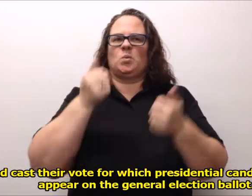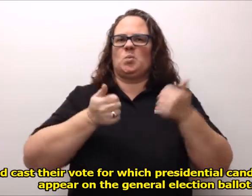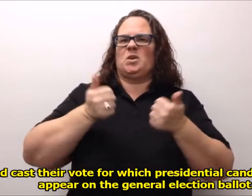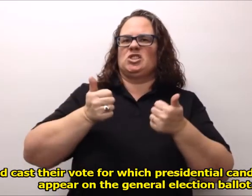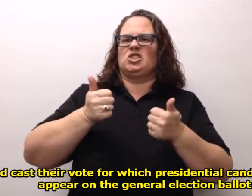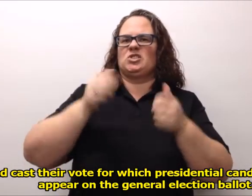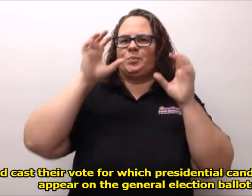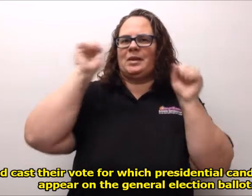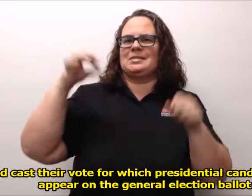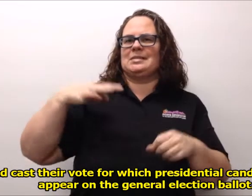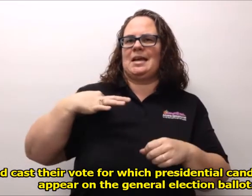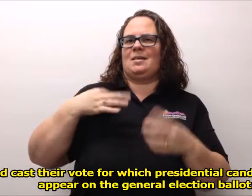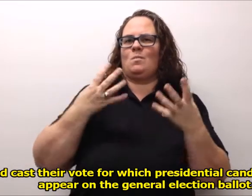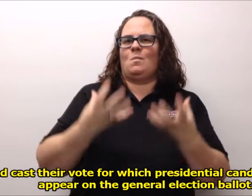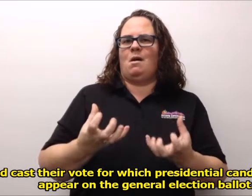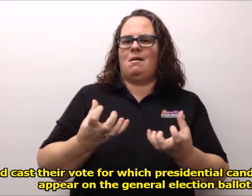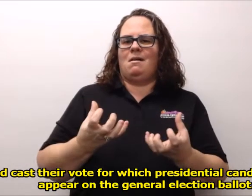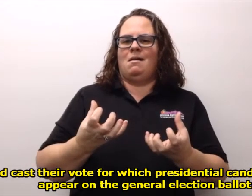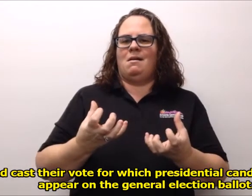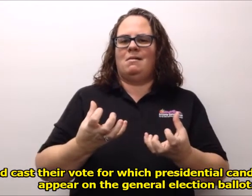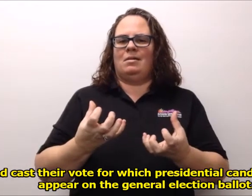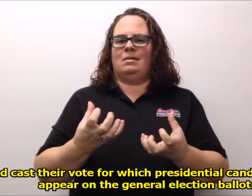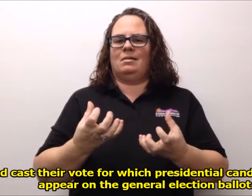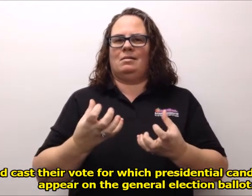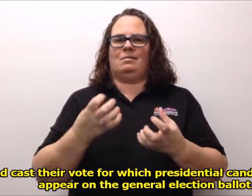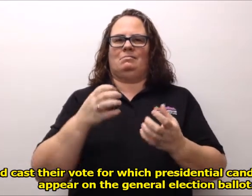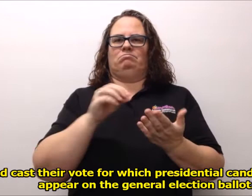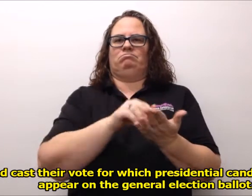will appear on the general election ballot.